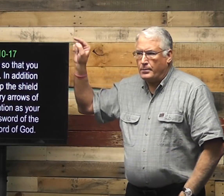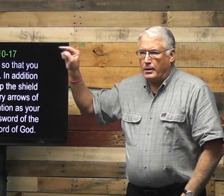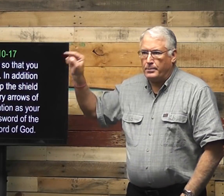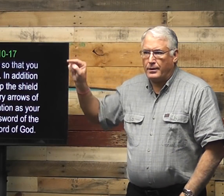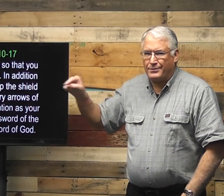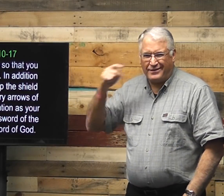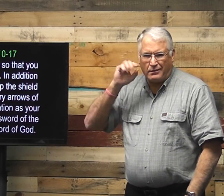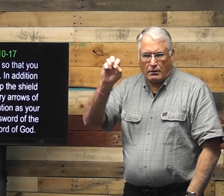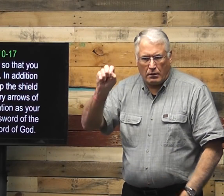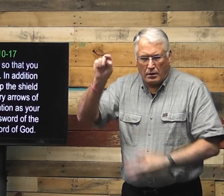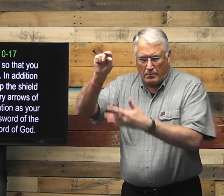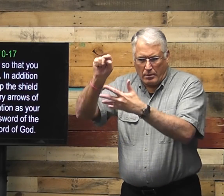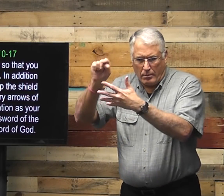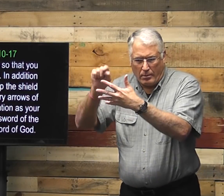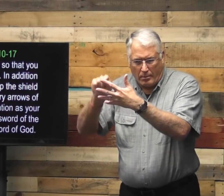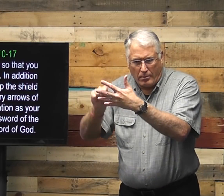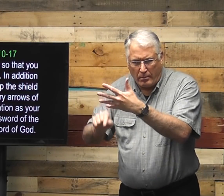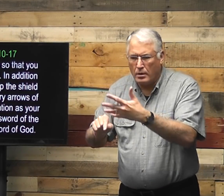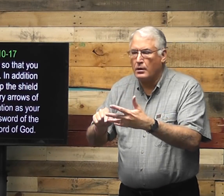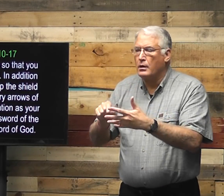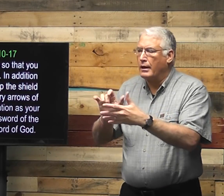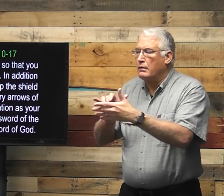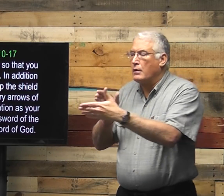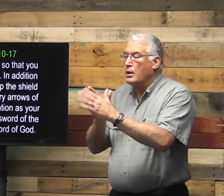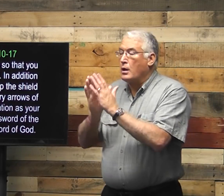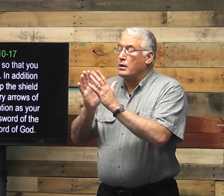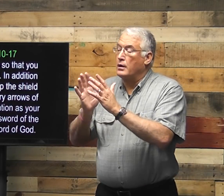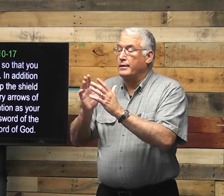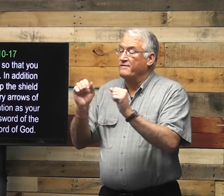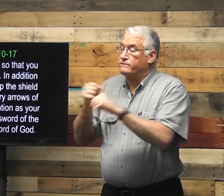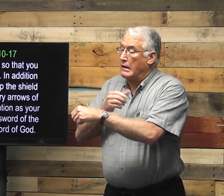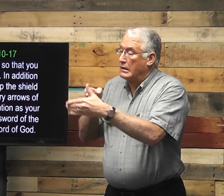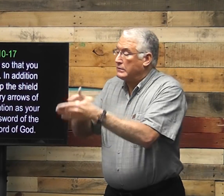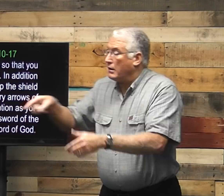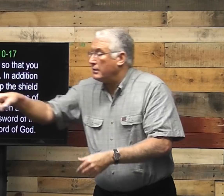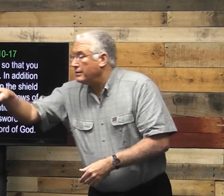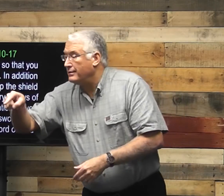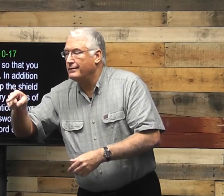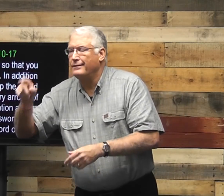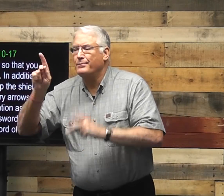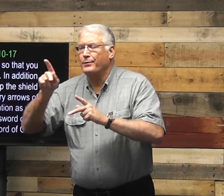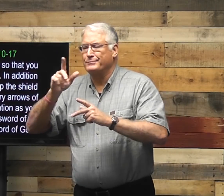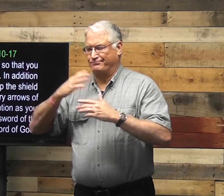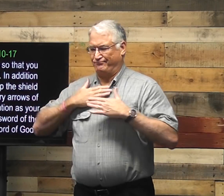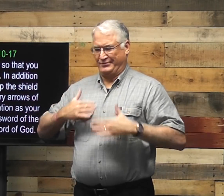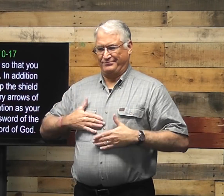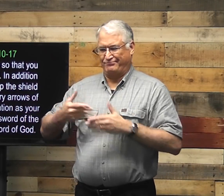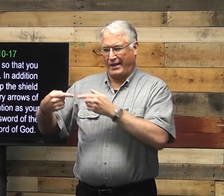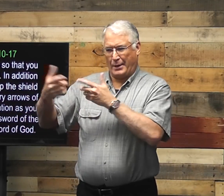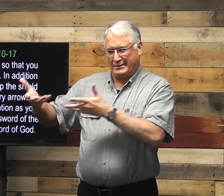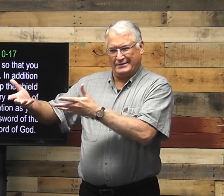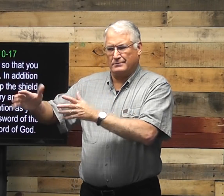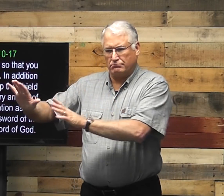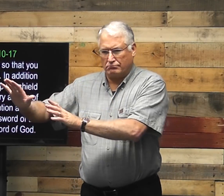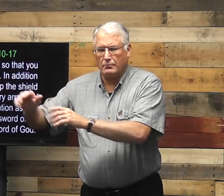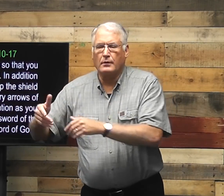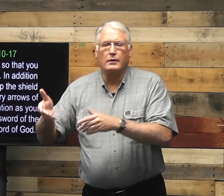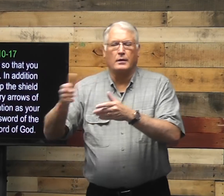So all these points, you hear them all throughout the scripture. You know, fight against, you know, the physical enemies.